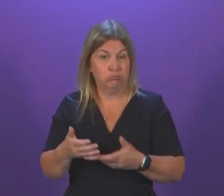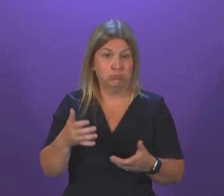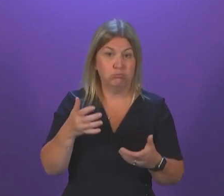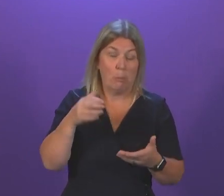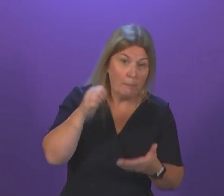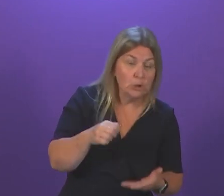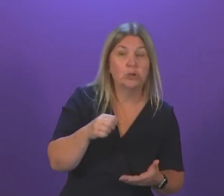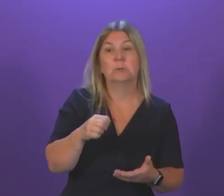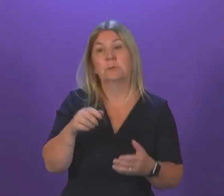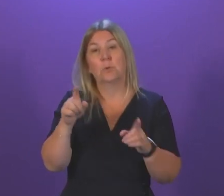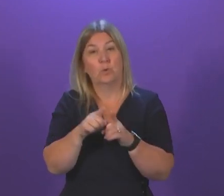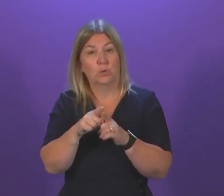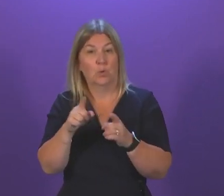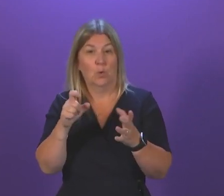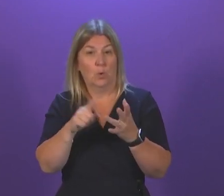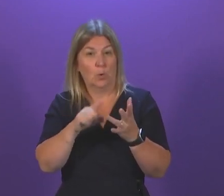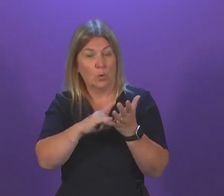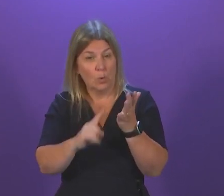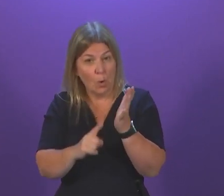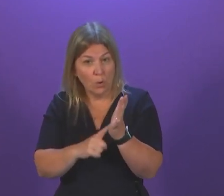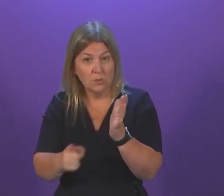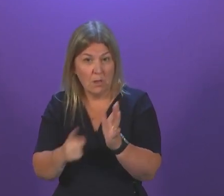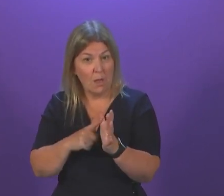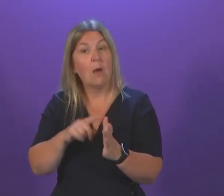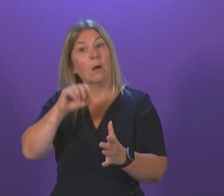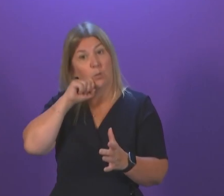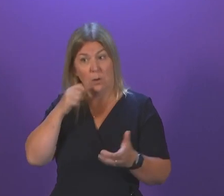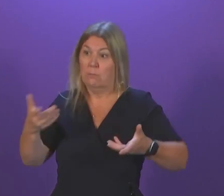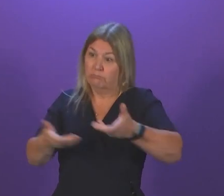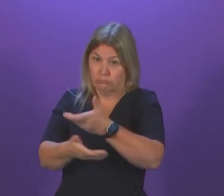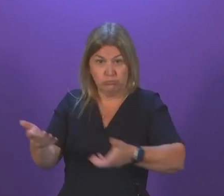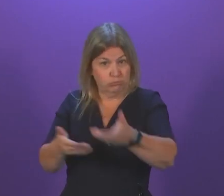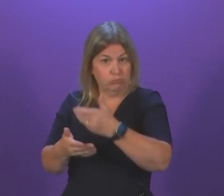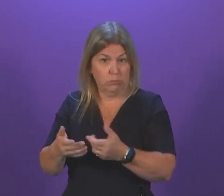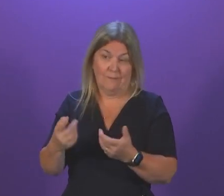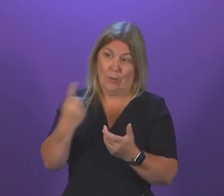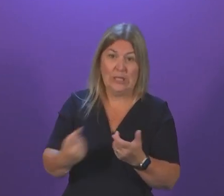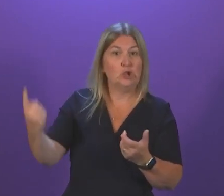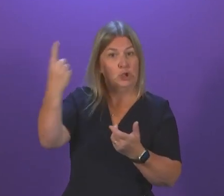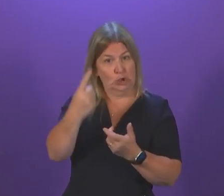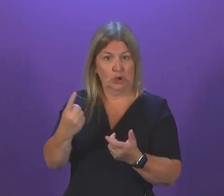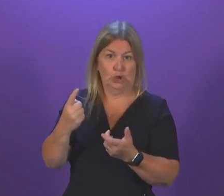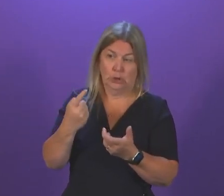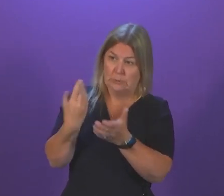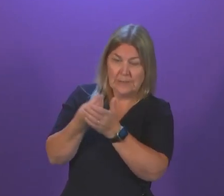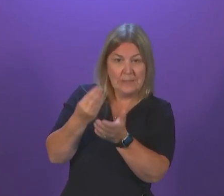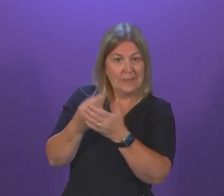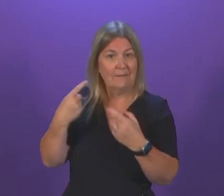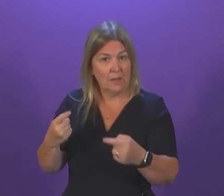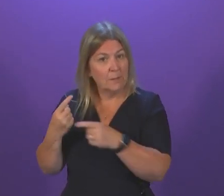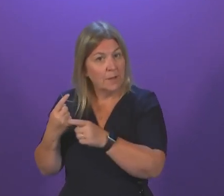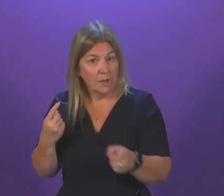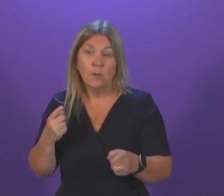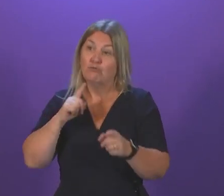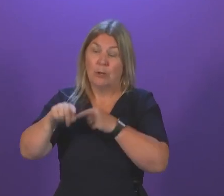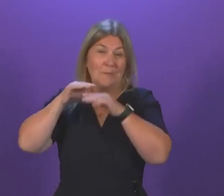terms of the local government settlement. We will as we have done every year in difficult financial circumstances be as fair to local government as we